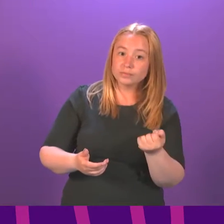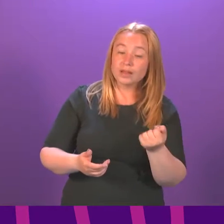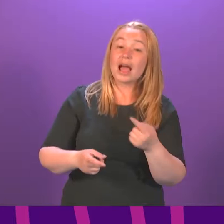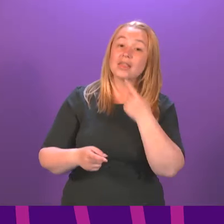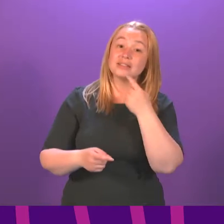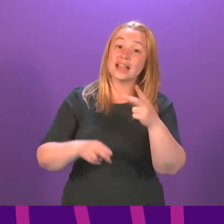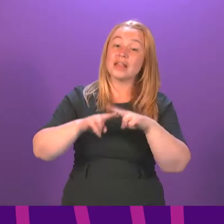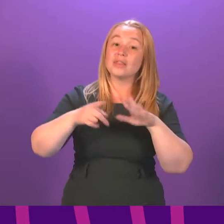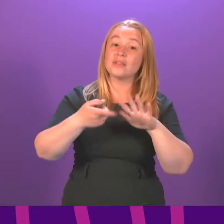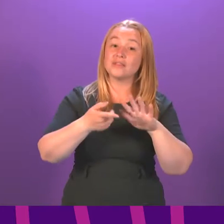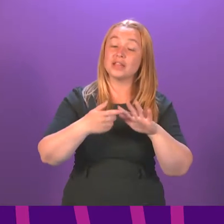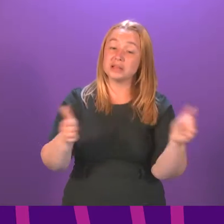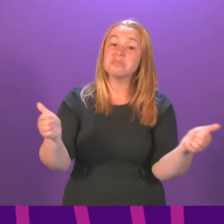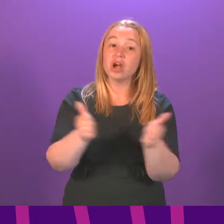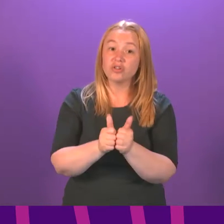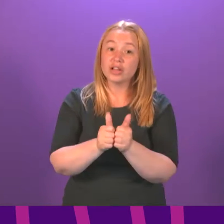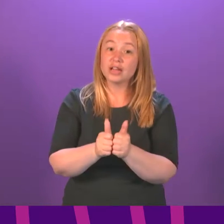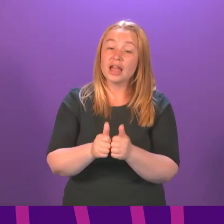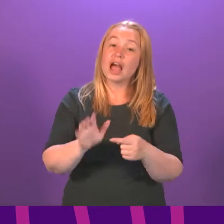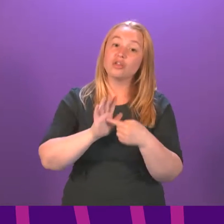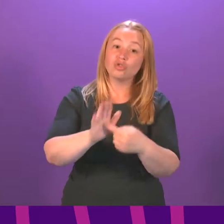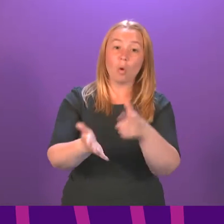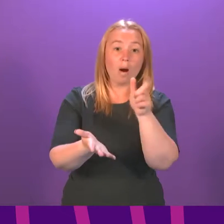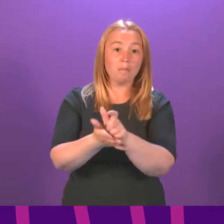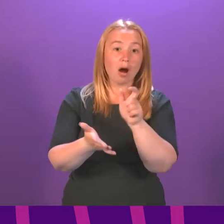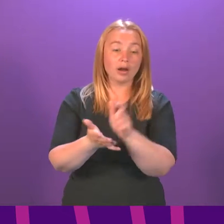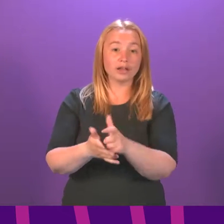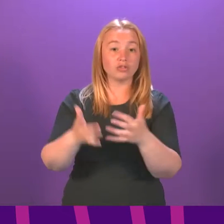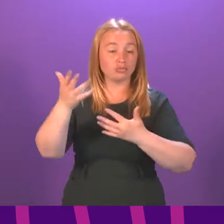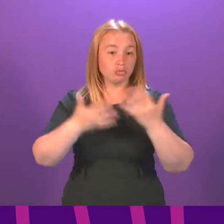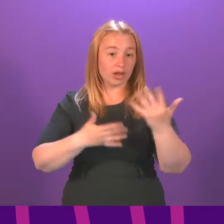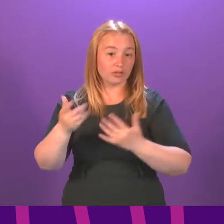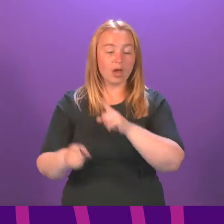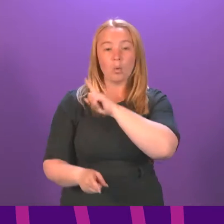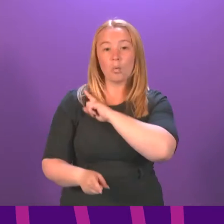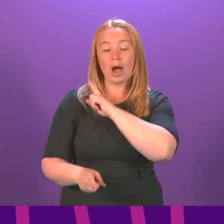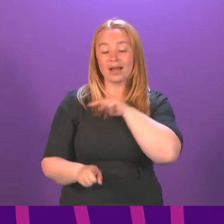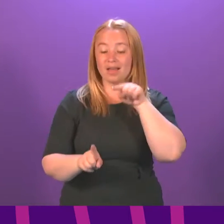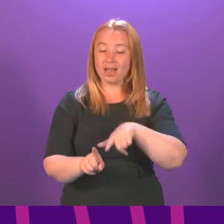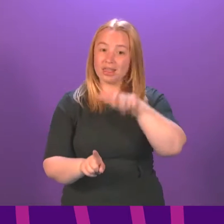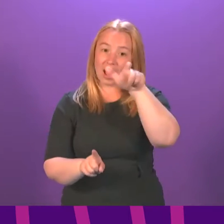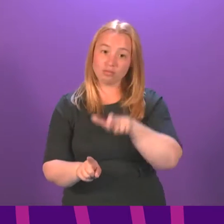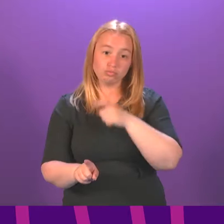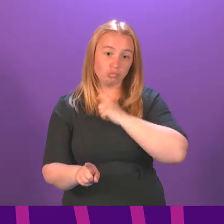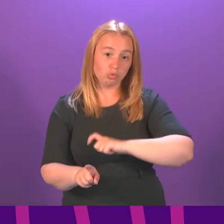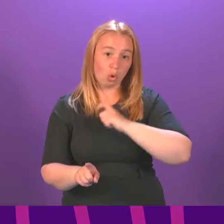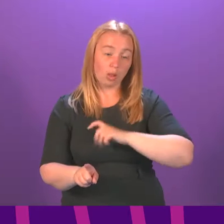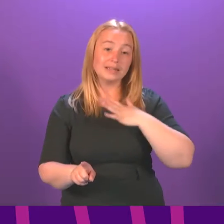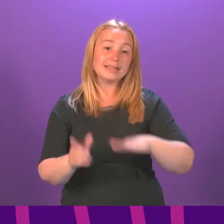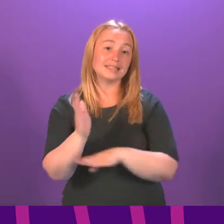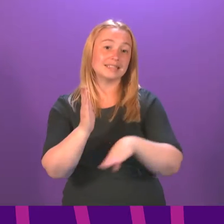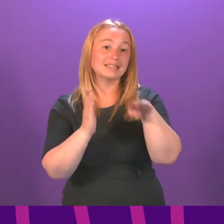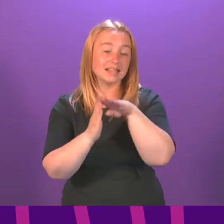and consistent with market rates, which reflect the highly specialised nature of a role that requires senior-level experience.